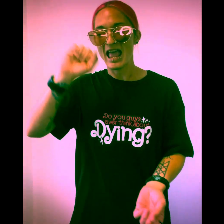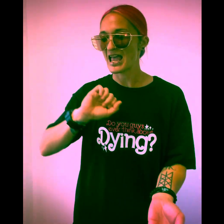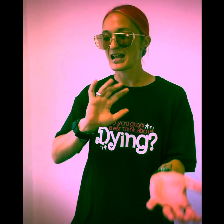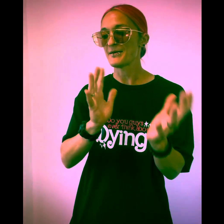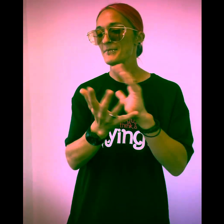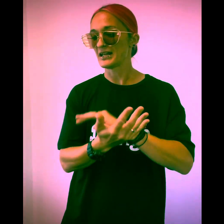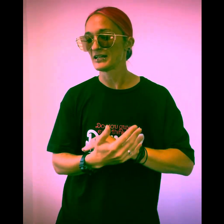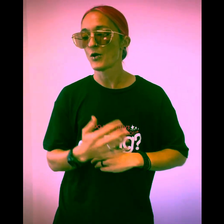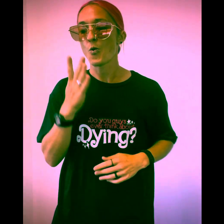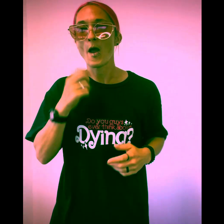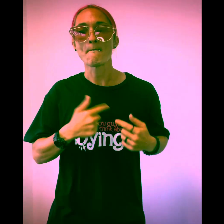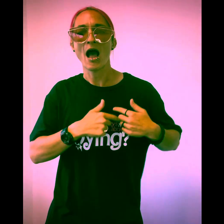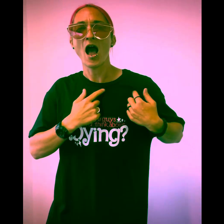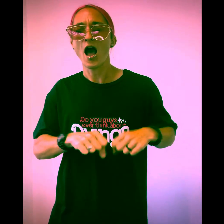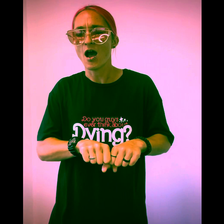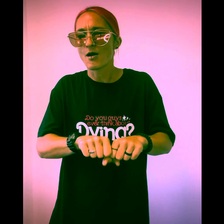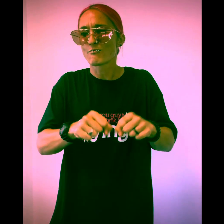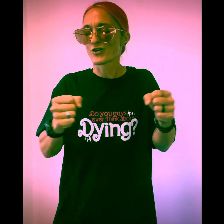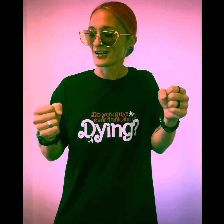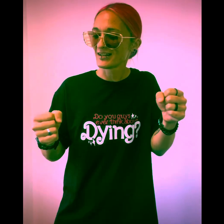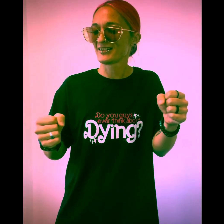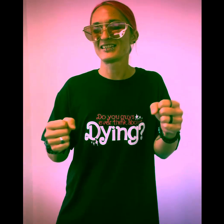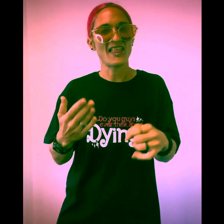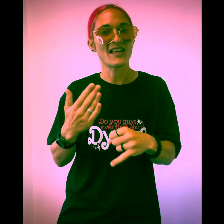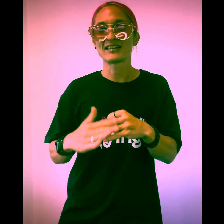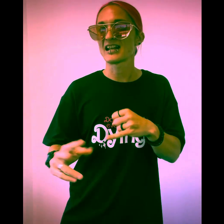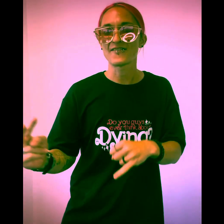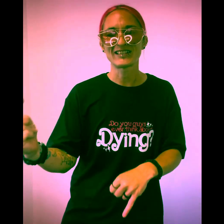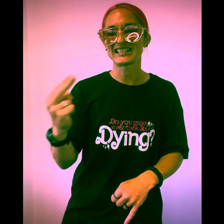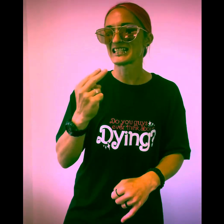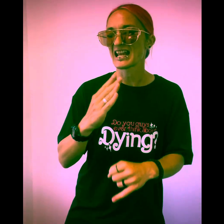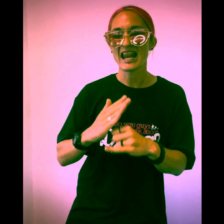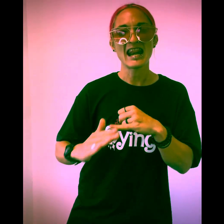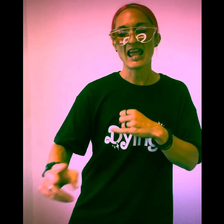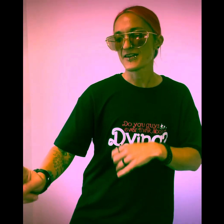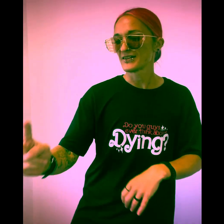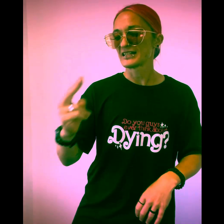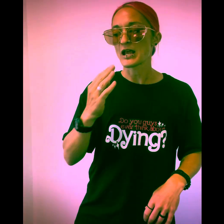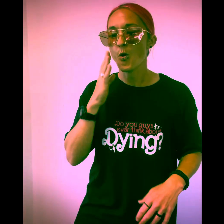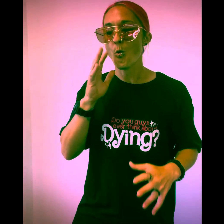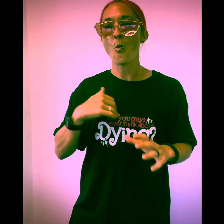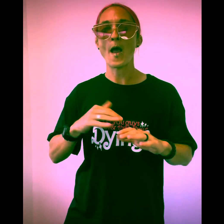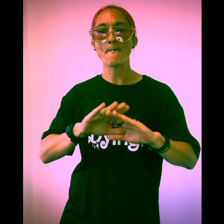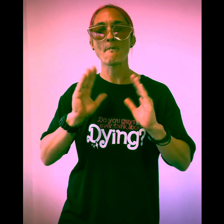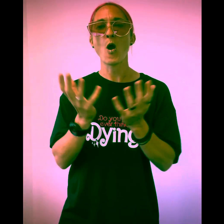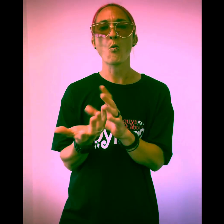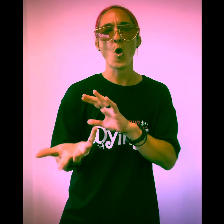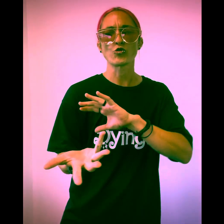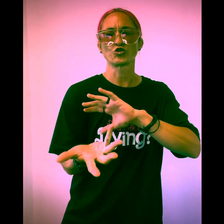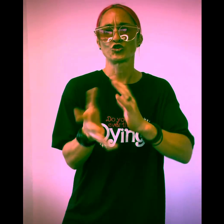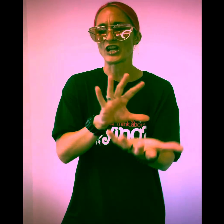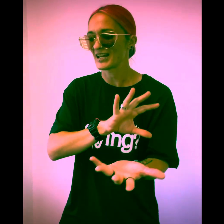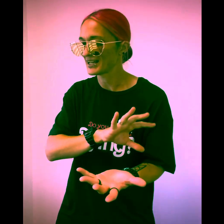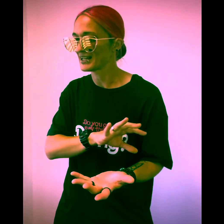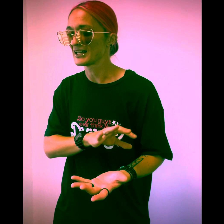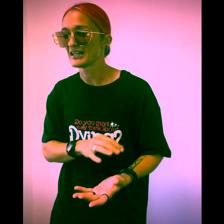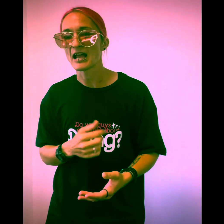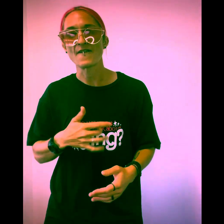out of place When my heart breaks When my world shakes I